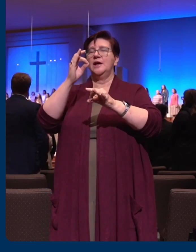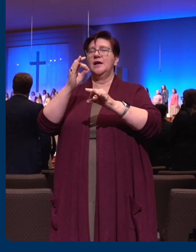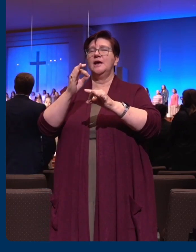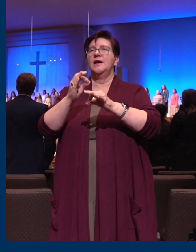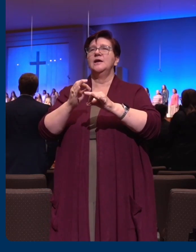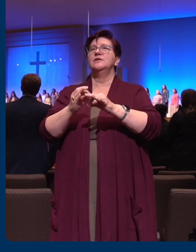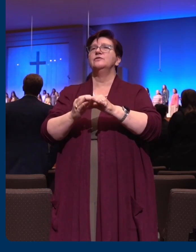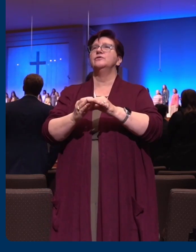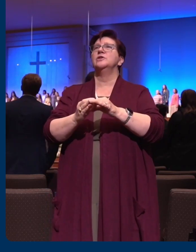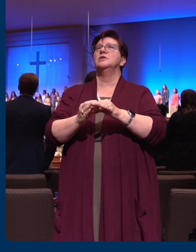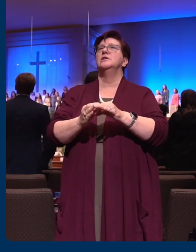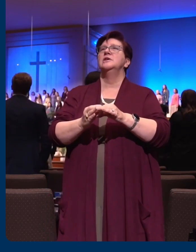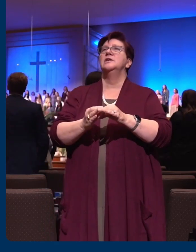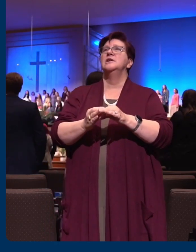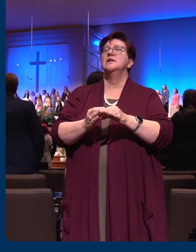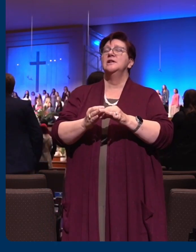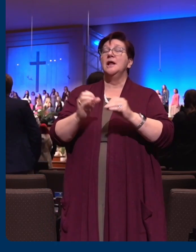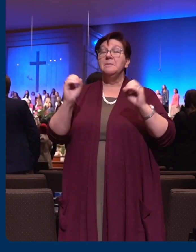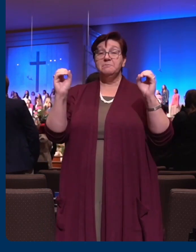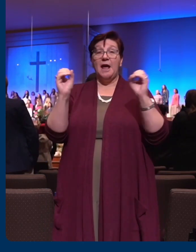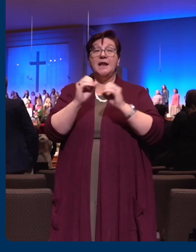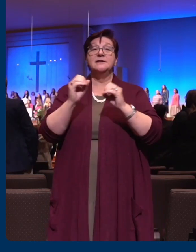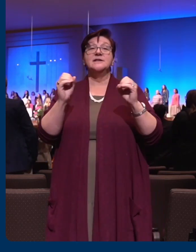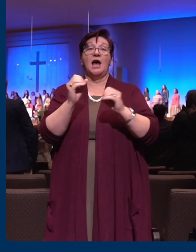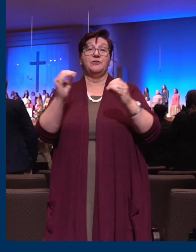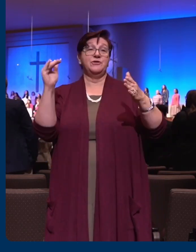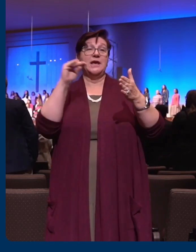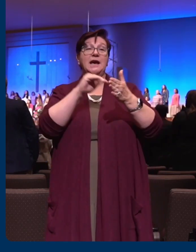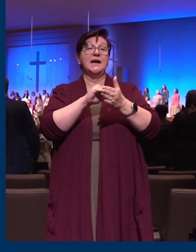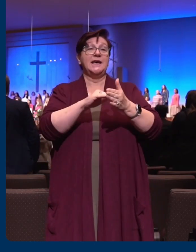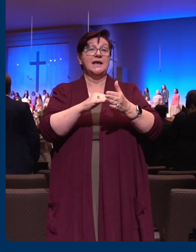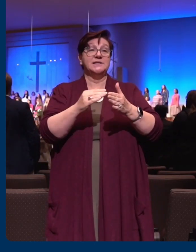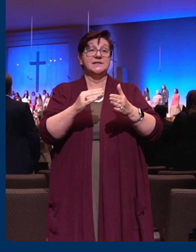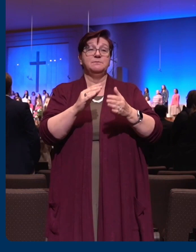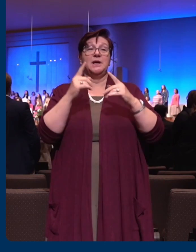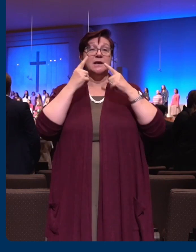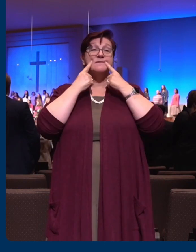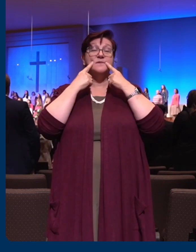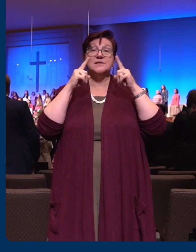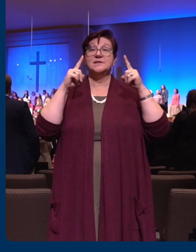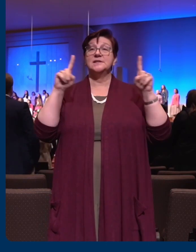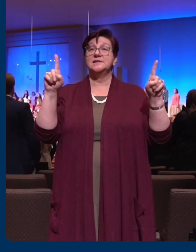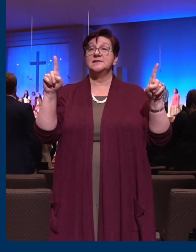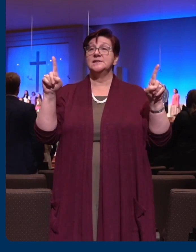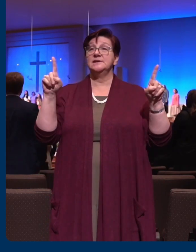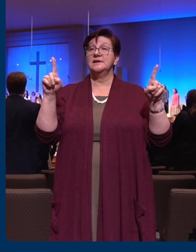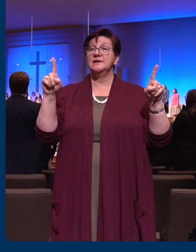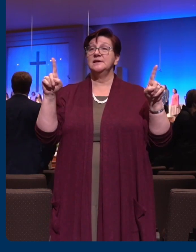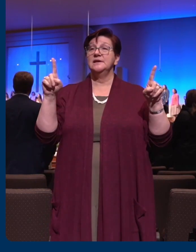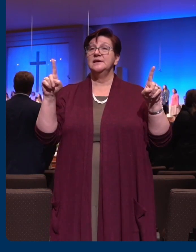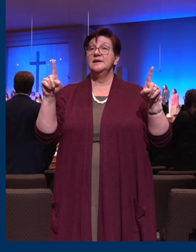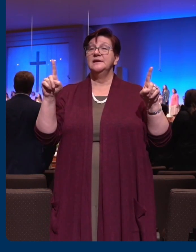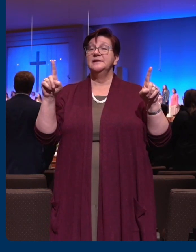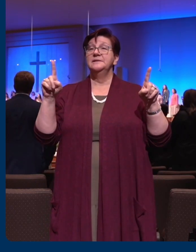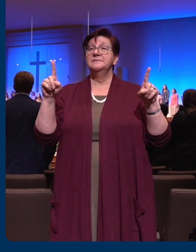to taught as against me shall stand,